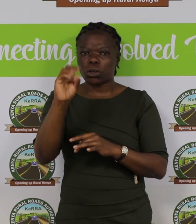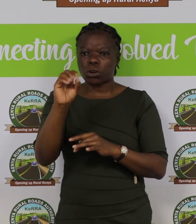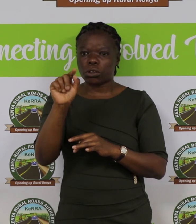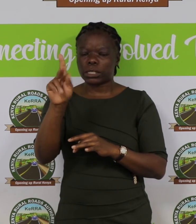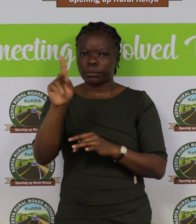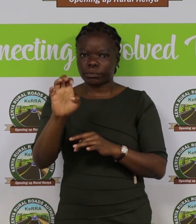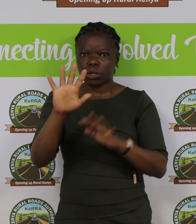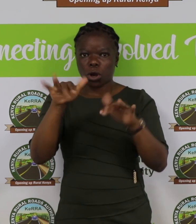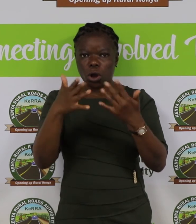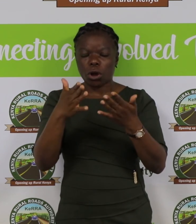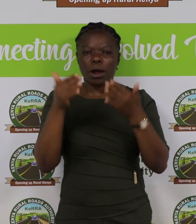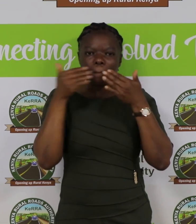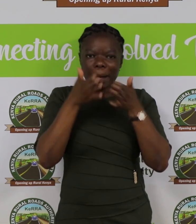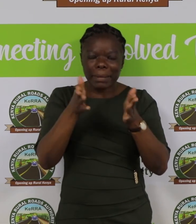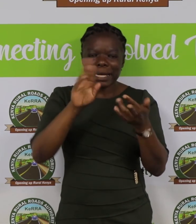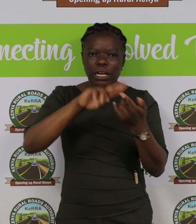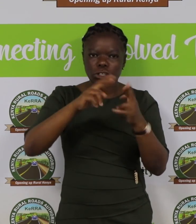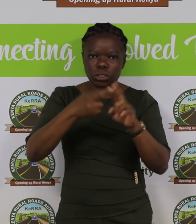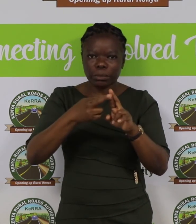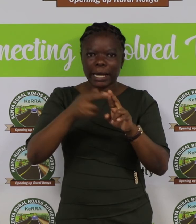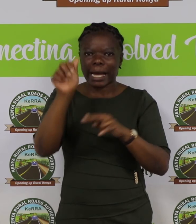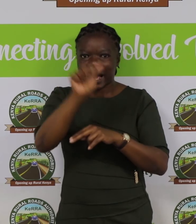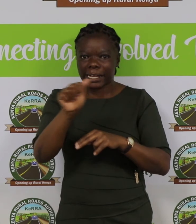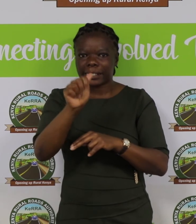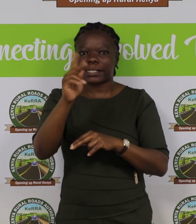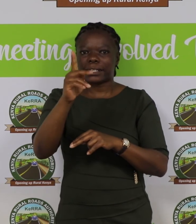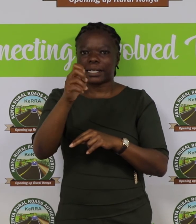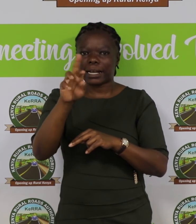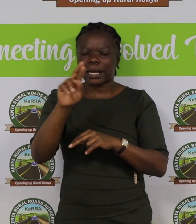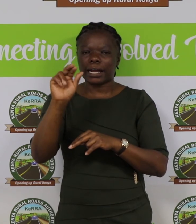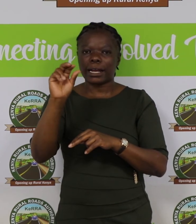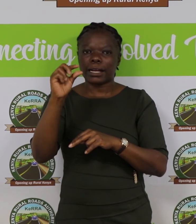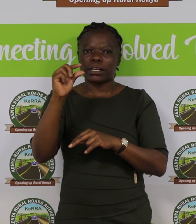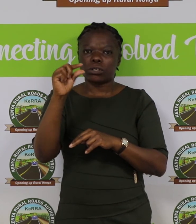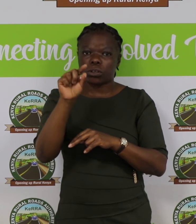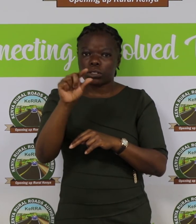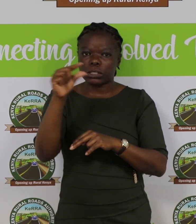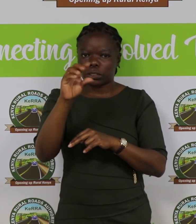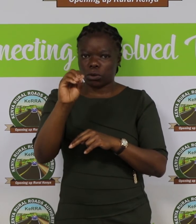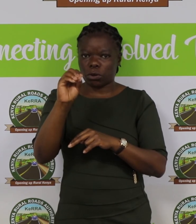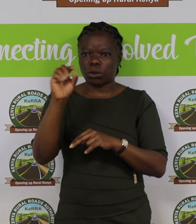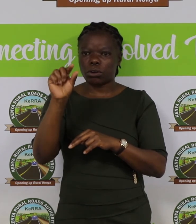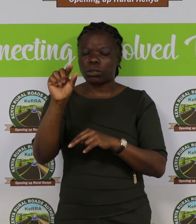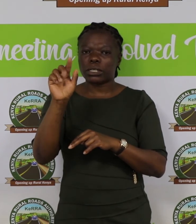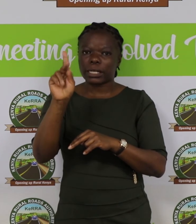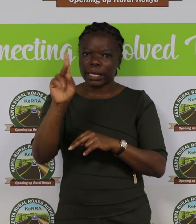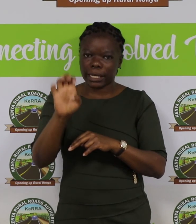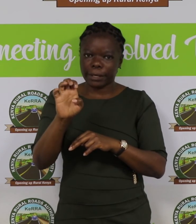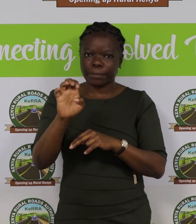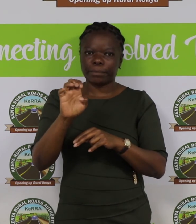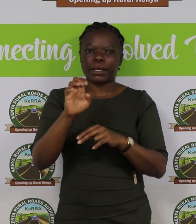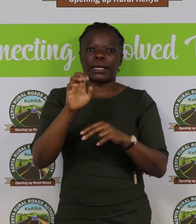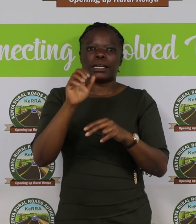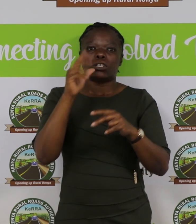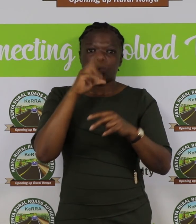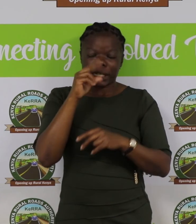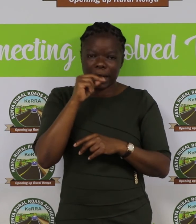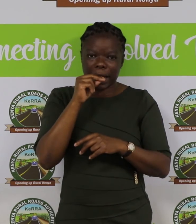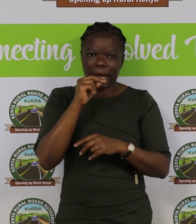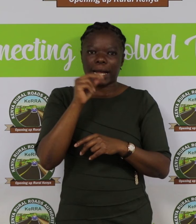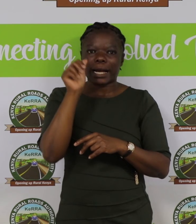All public relations at kara.go.ke. Twitter, www.cara.go